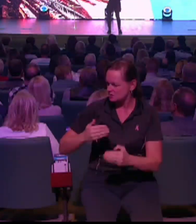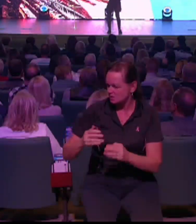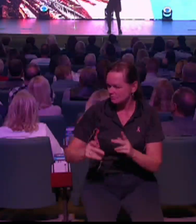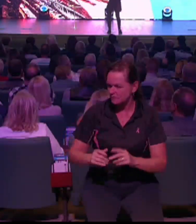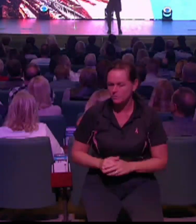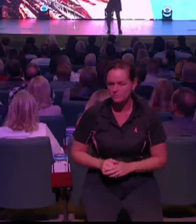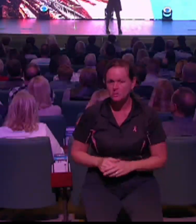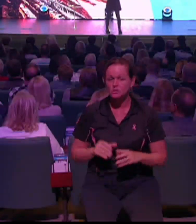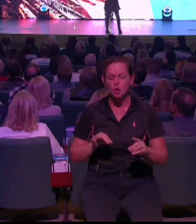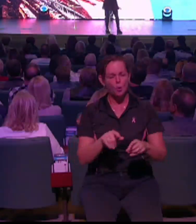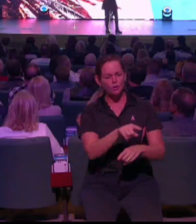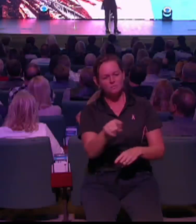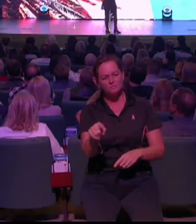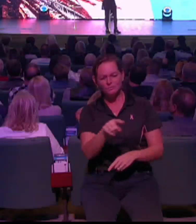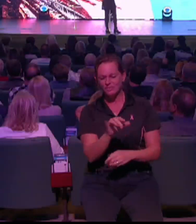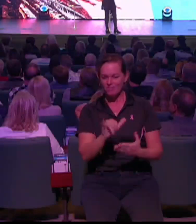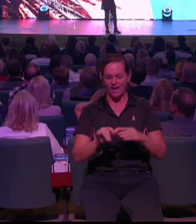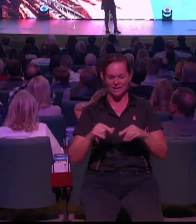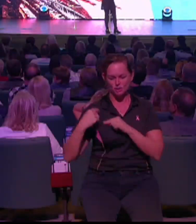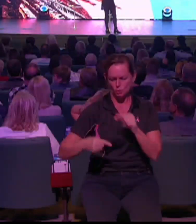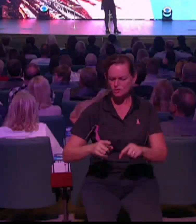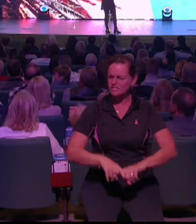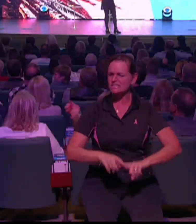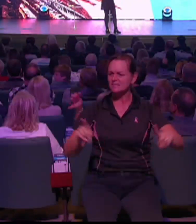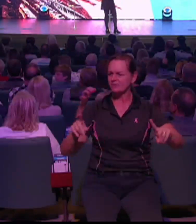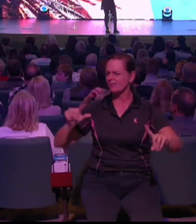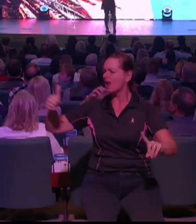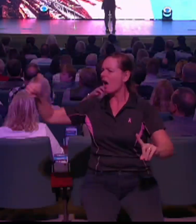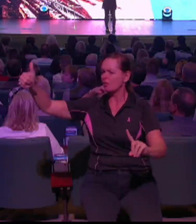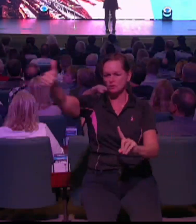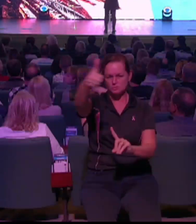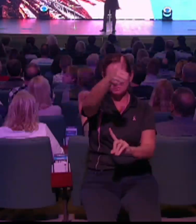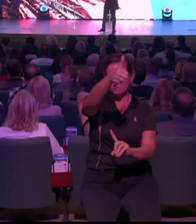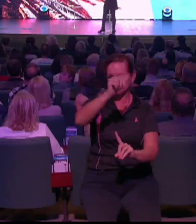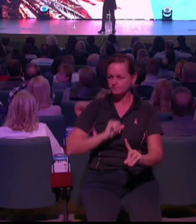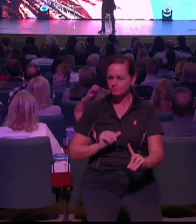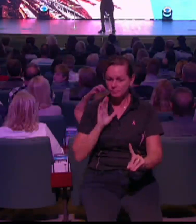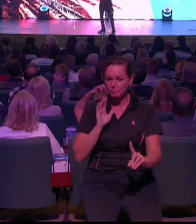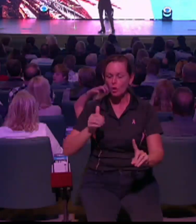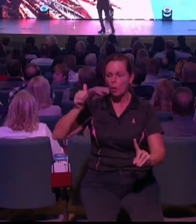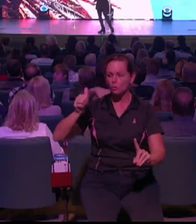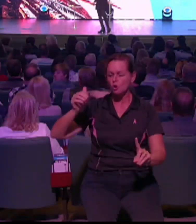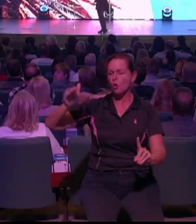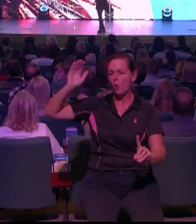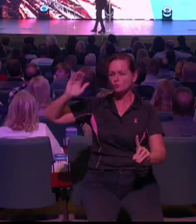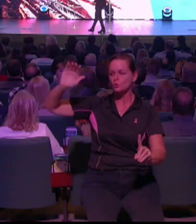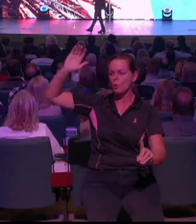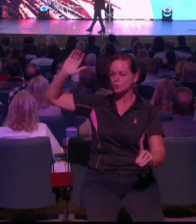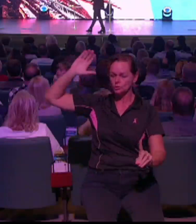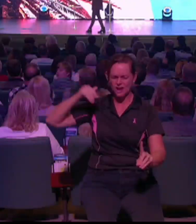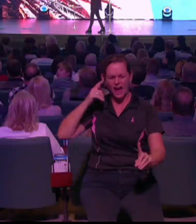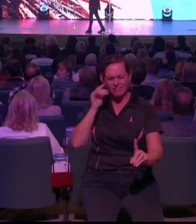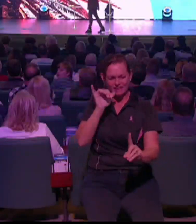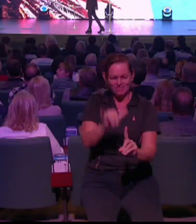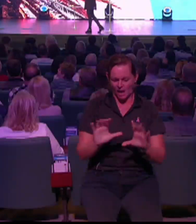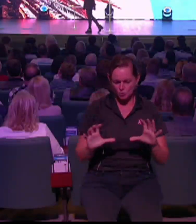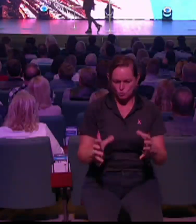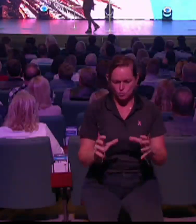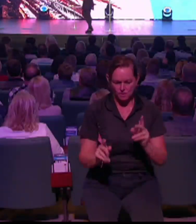to try to figure out what you're called to do. I believe they're a prophetic generation. I believe that they are going to rise up